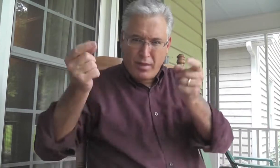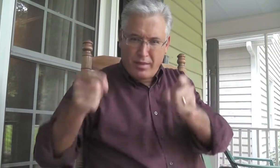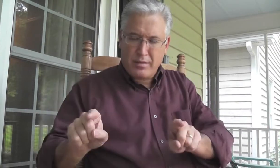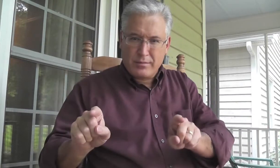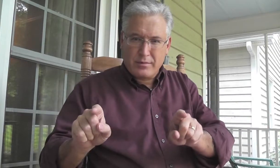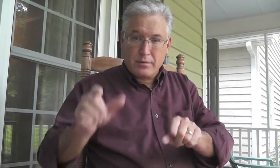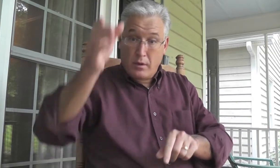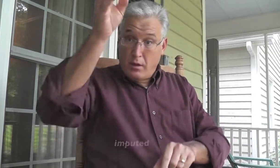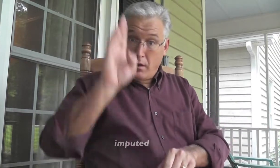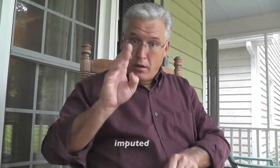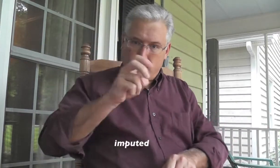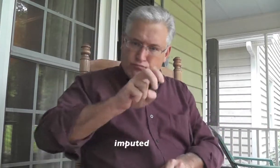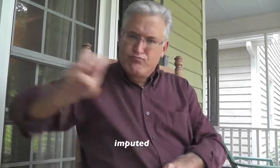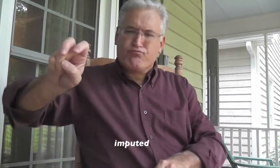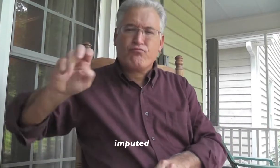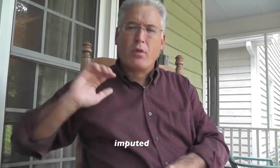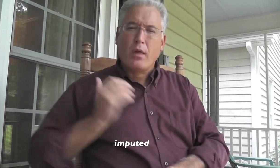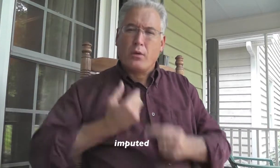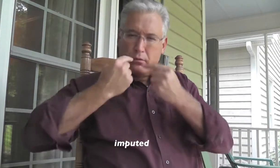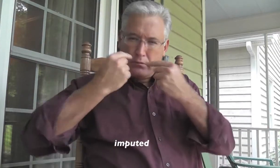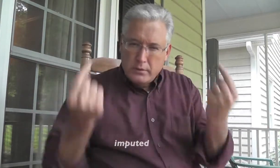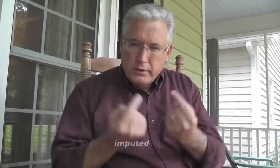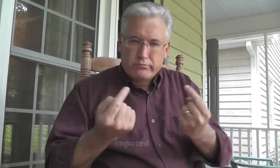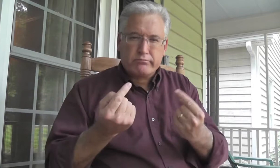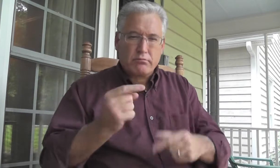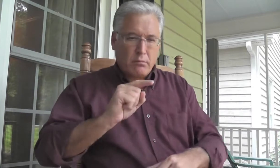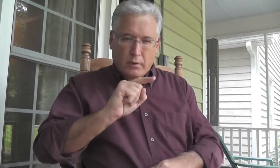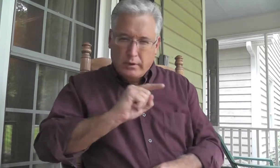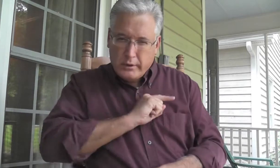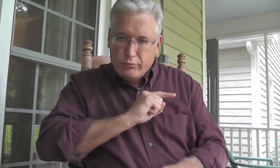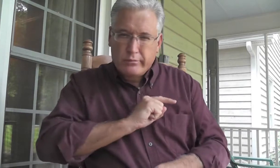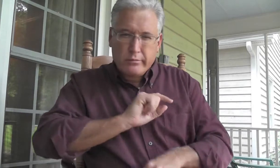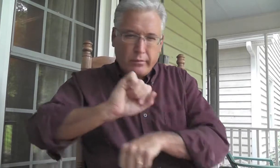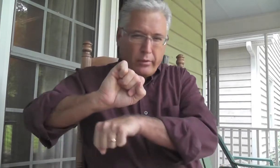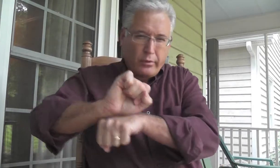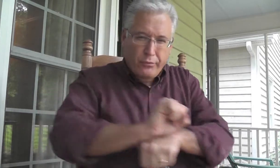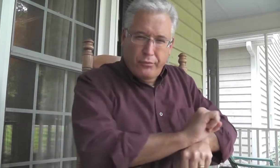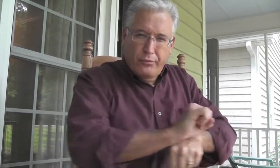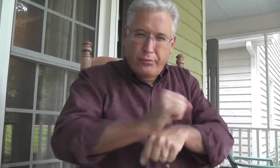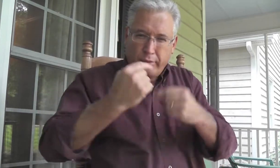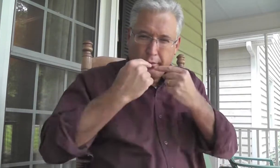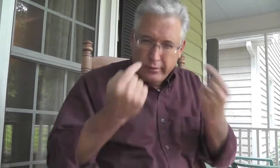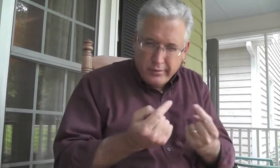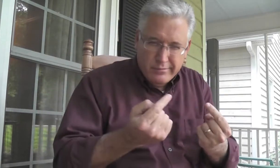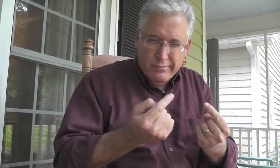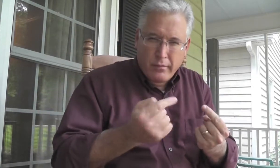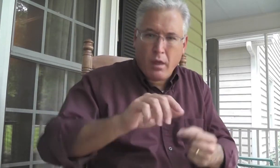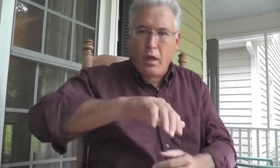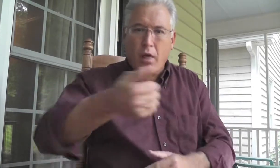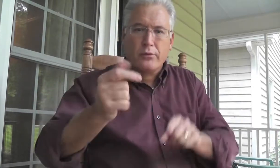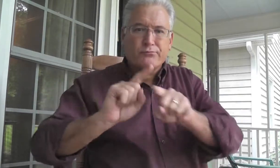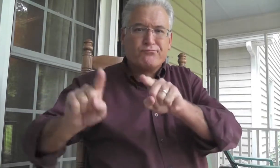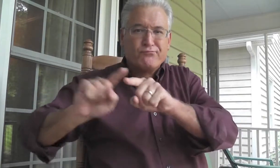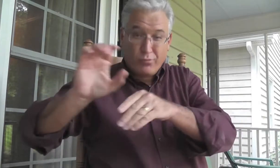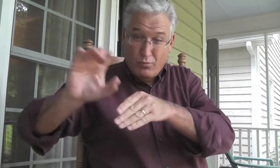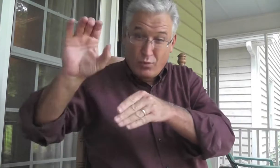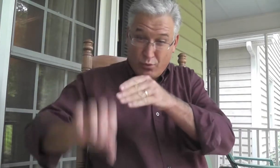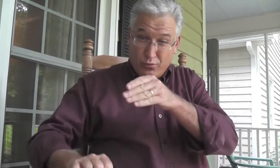Christ, they have spiritual baptism. All of our sins have already been imputed to Christ on the cross. We are no longer slaves to